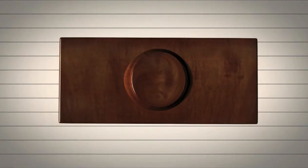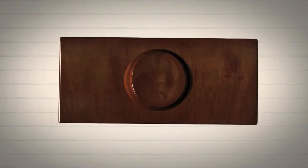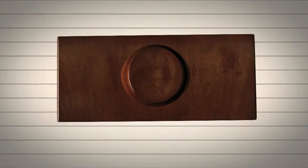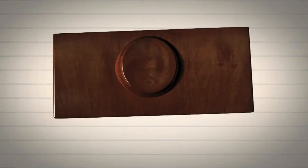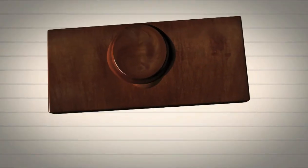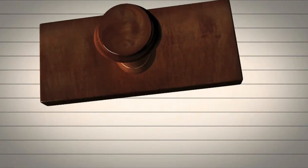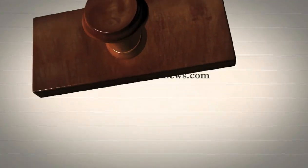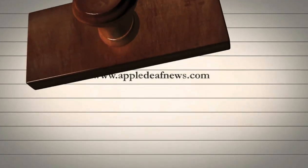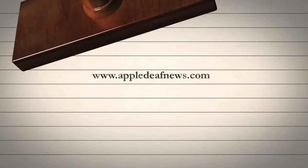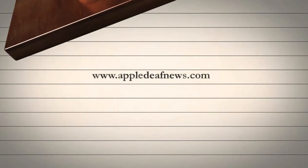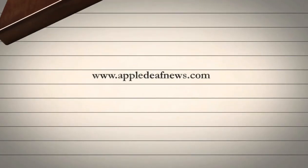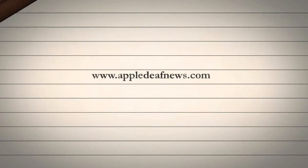Bye! Bye!